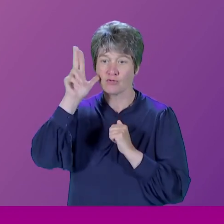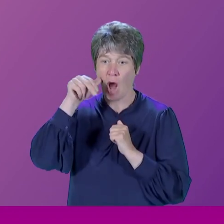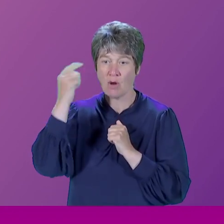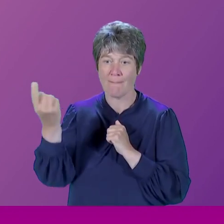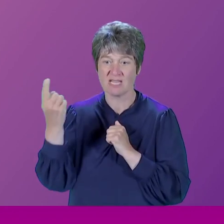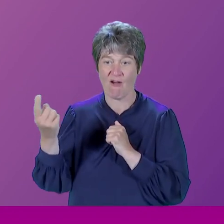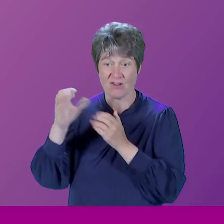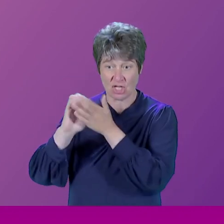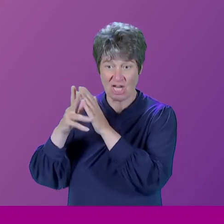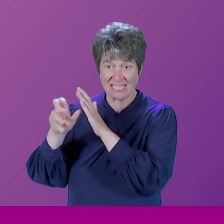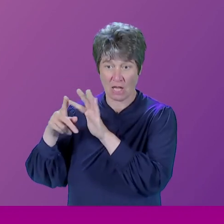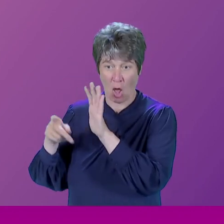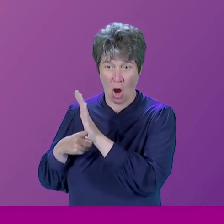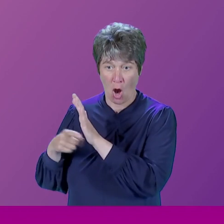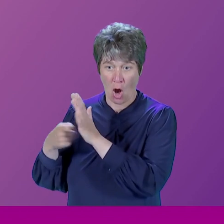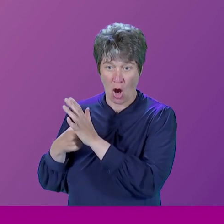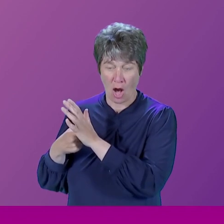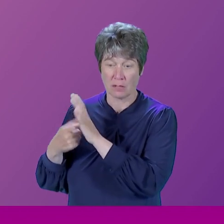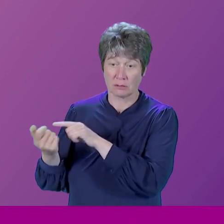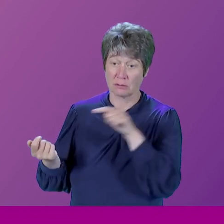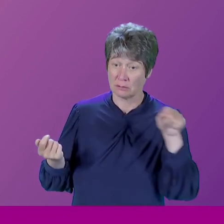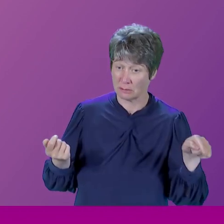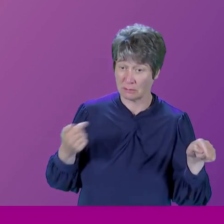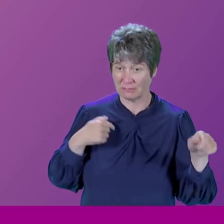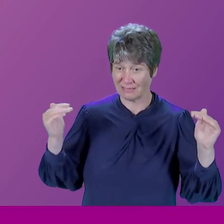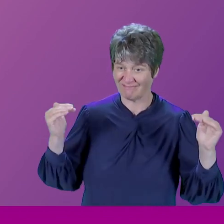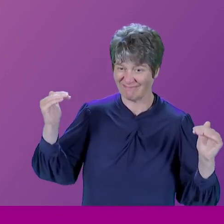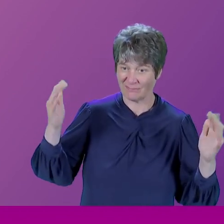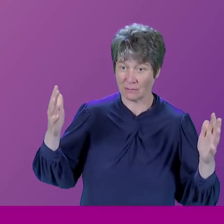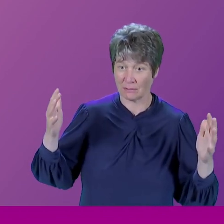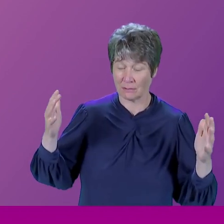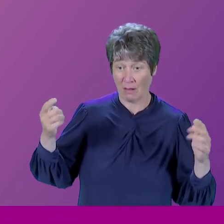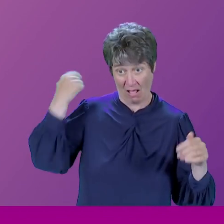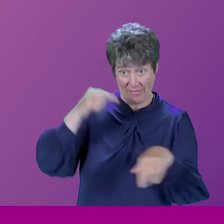Everything was going well at the time. The economy was, you know, zooming along.